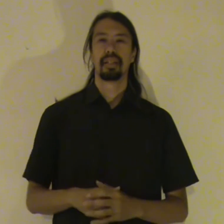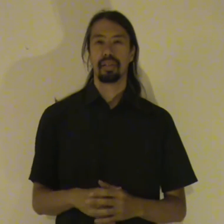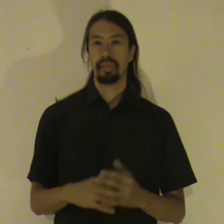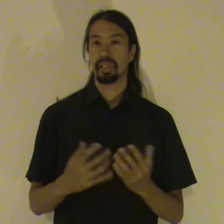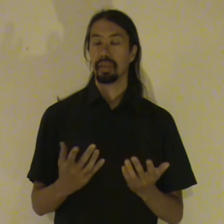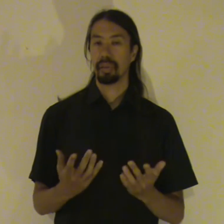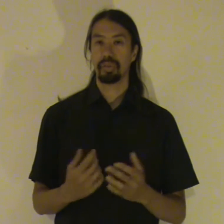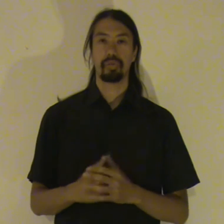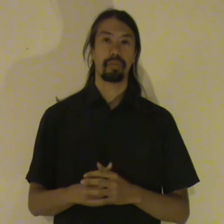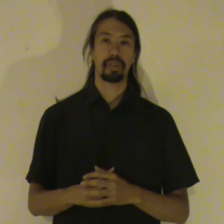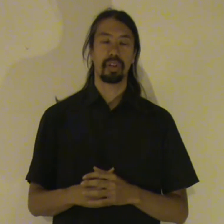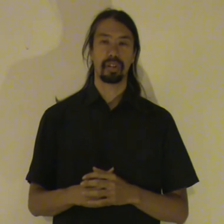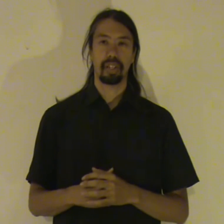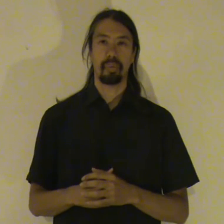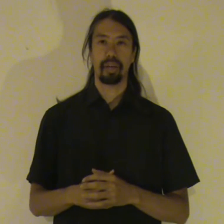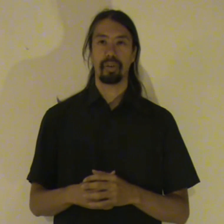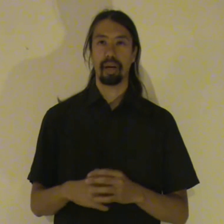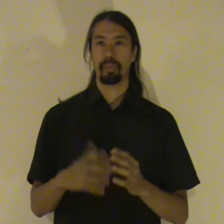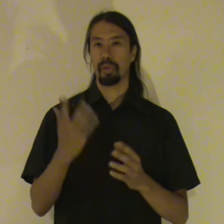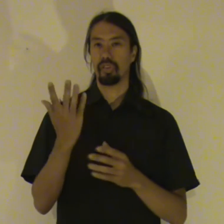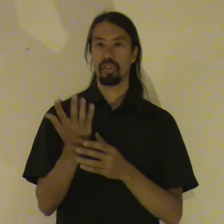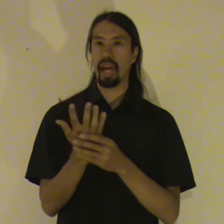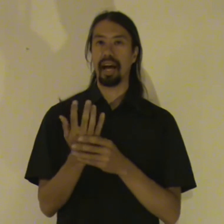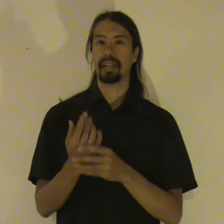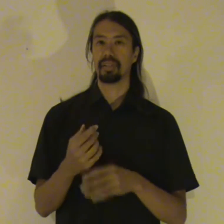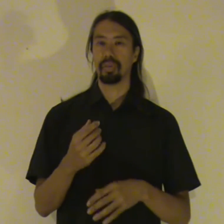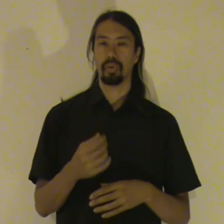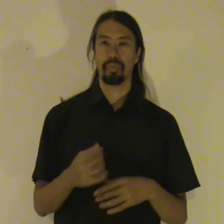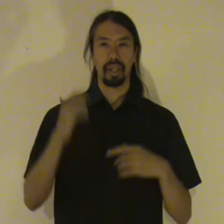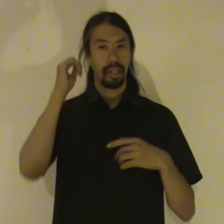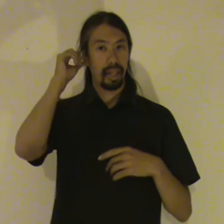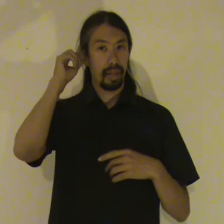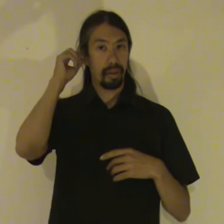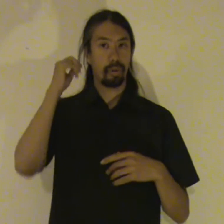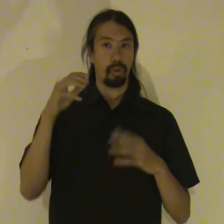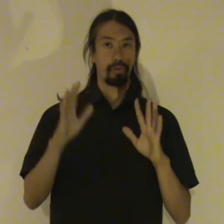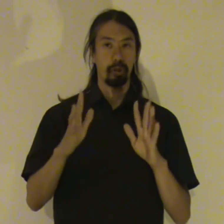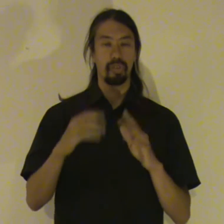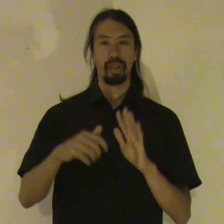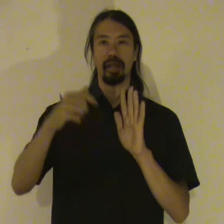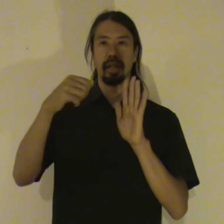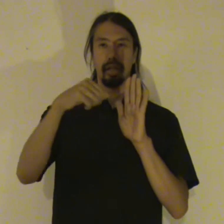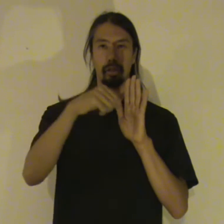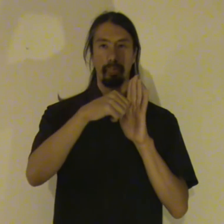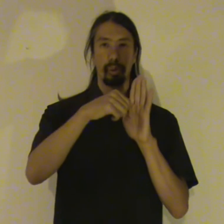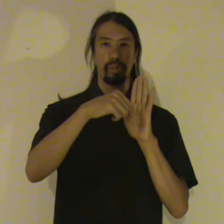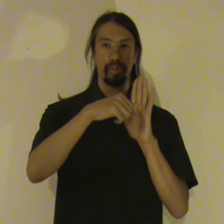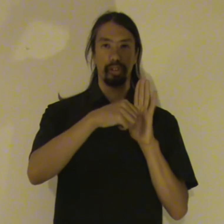It's very similar to reflexology. Where you grab a person's hand. Or ear. Or foot. And you push on certain